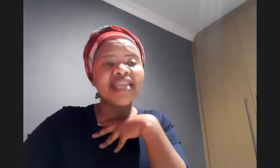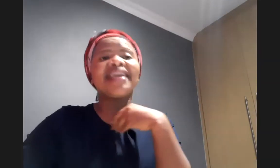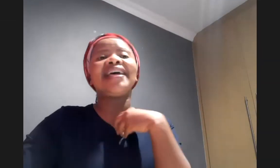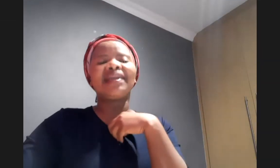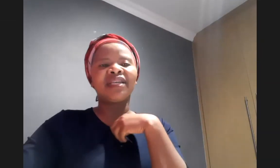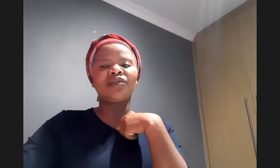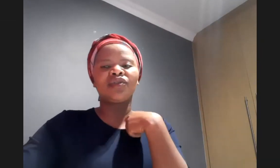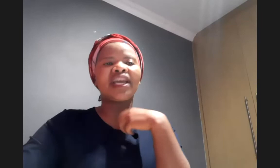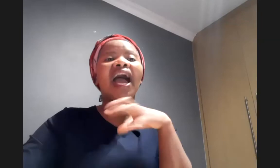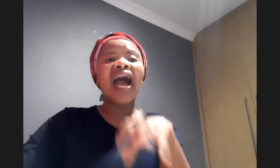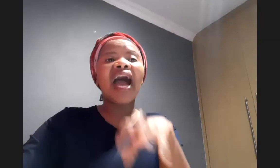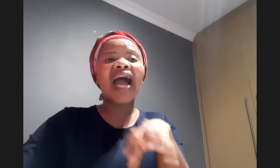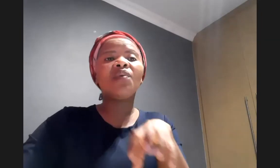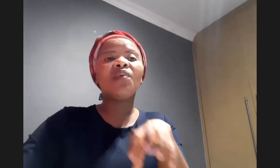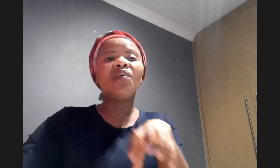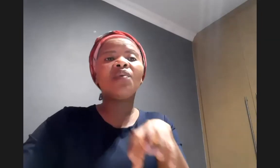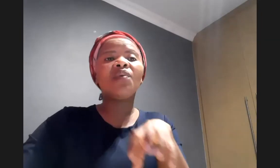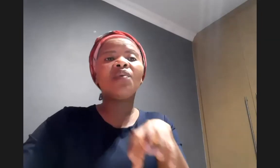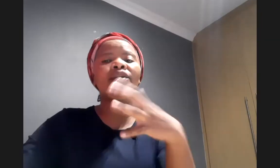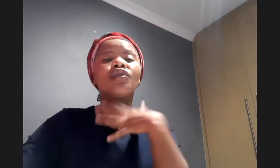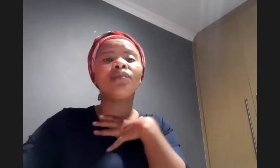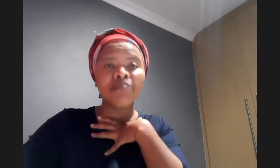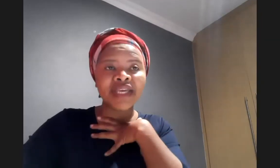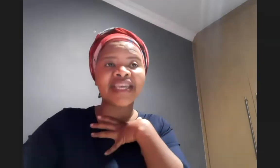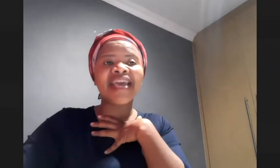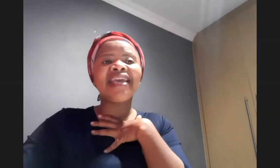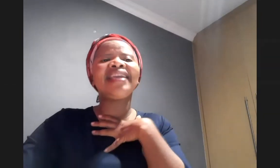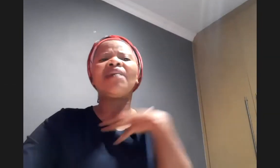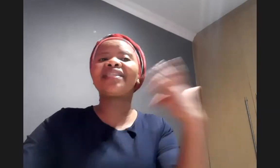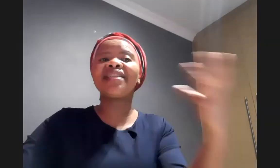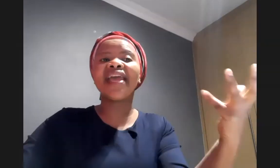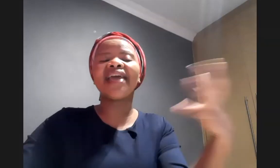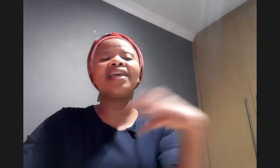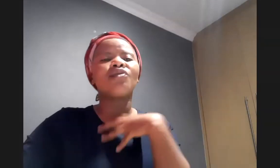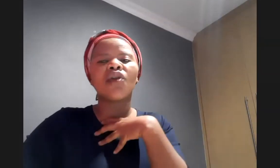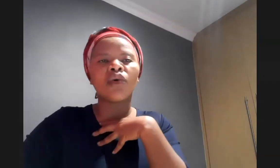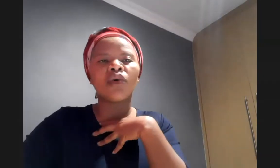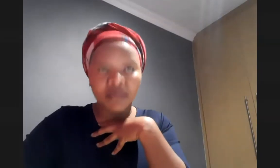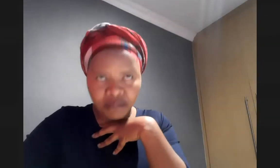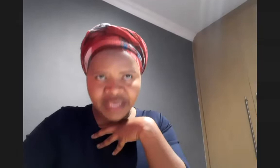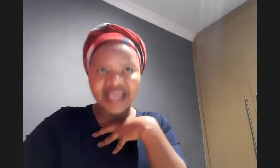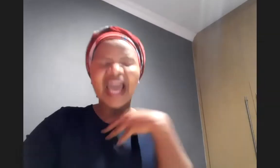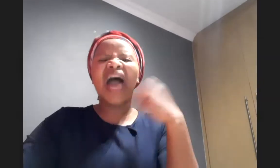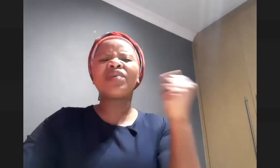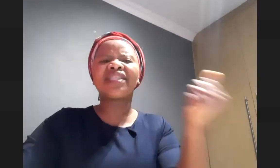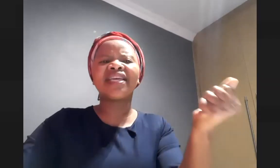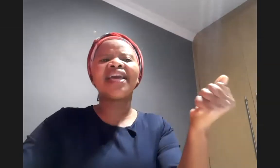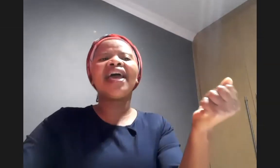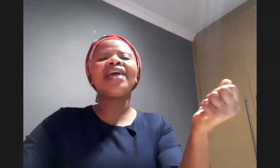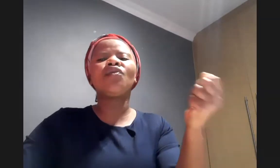something to drink i was a stranger and you took me in i was naked and you clothed me i was sick and you